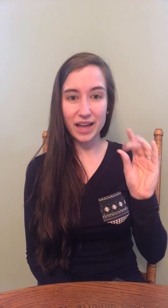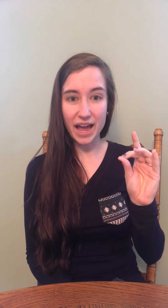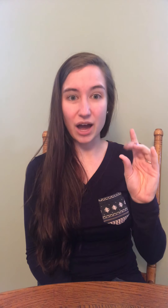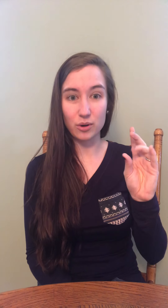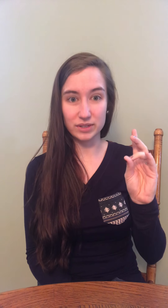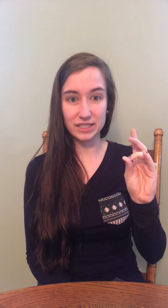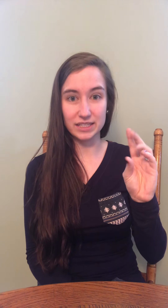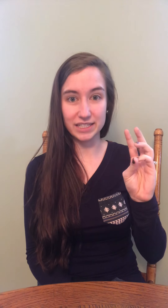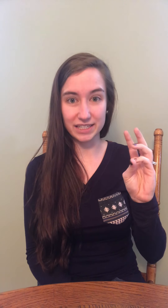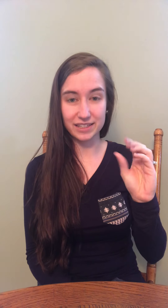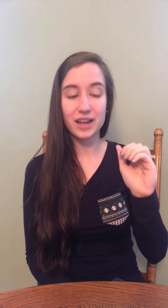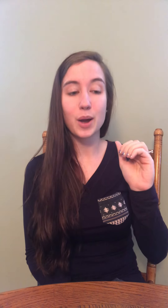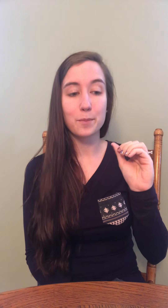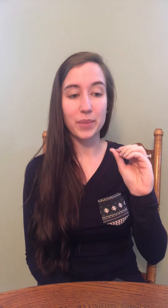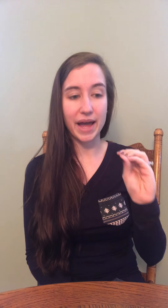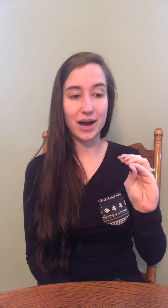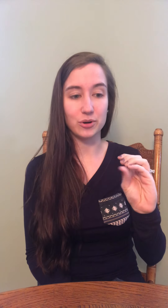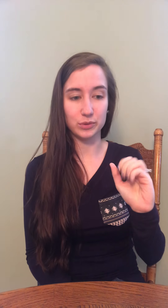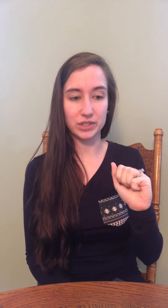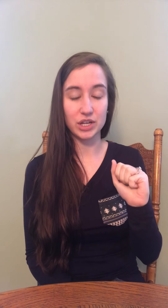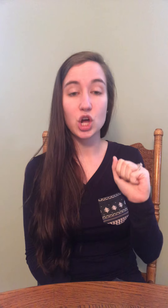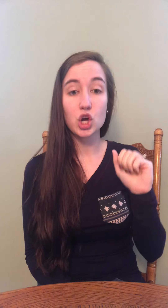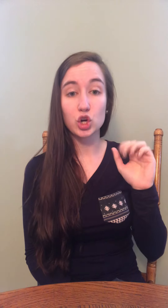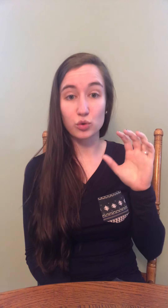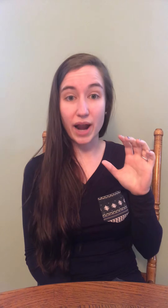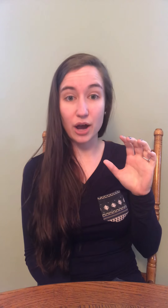Pound. Pound. Crowd.